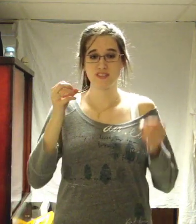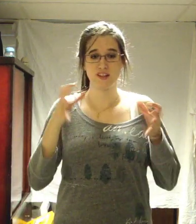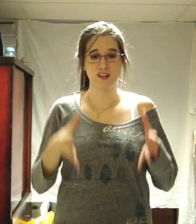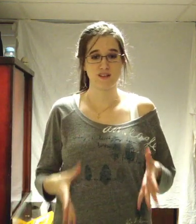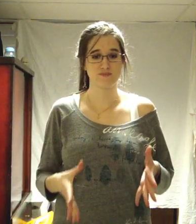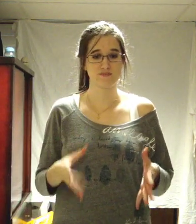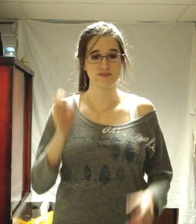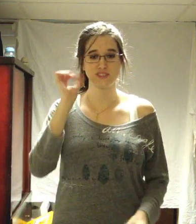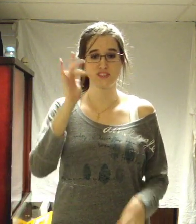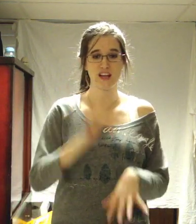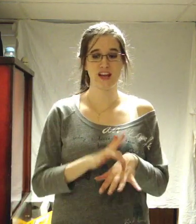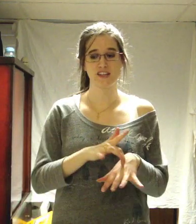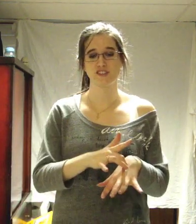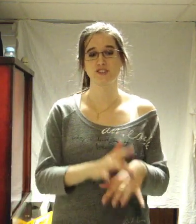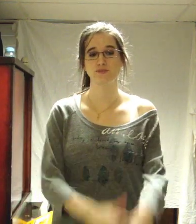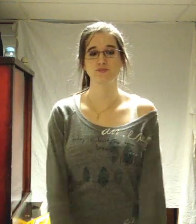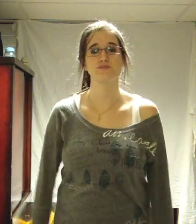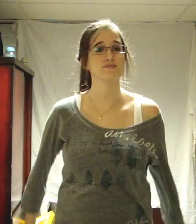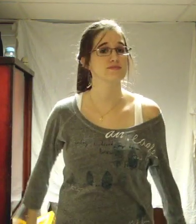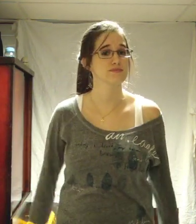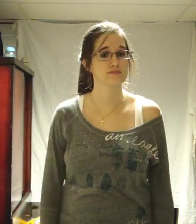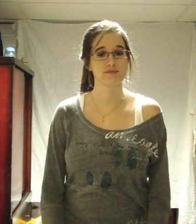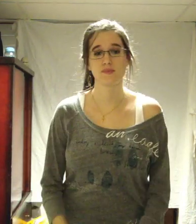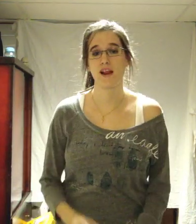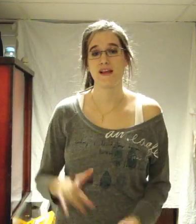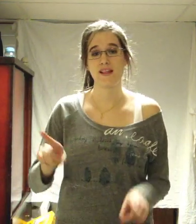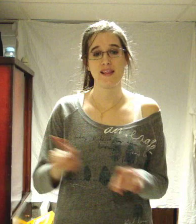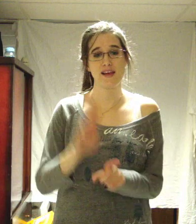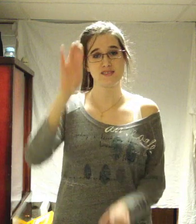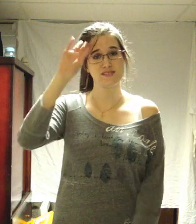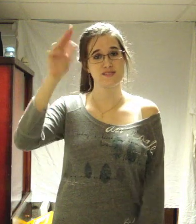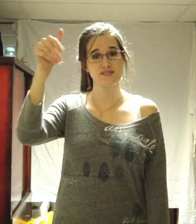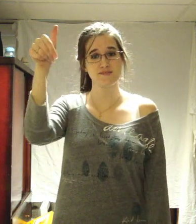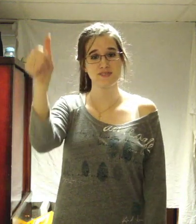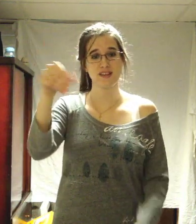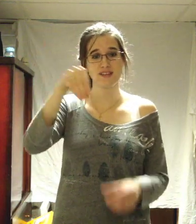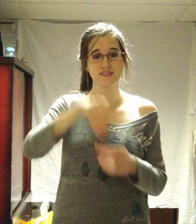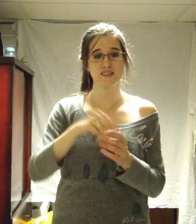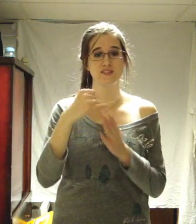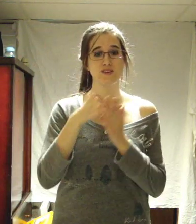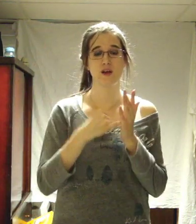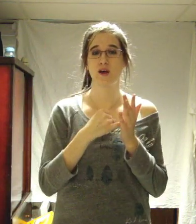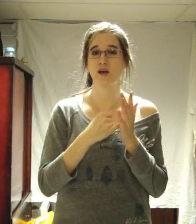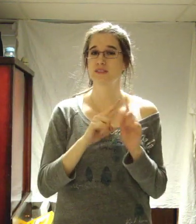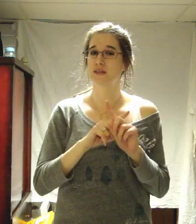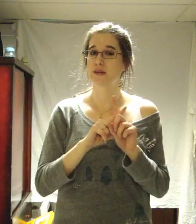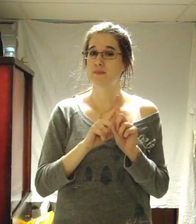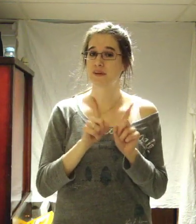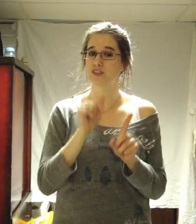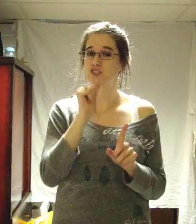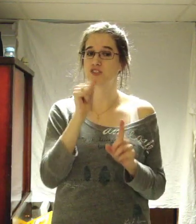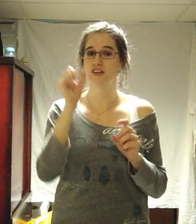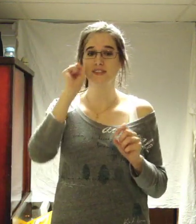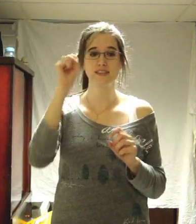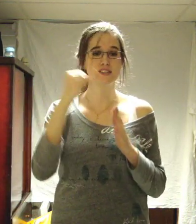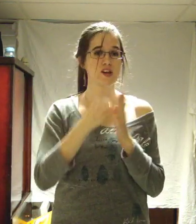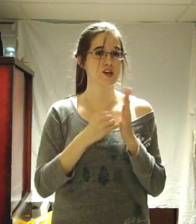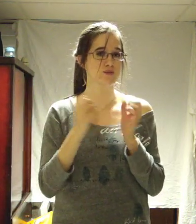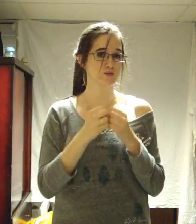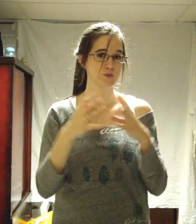touch He likes himself in his art But not his art too much